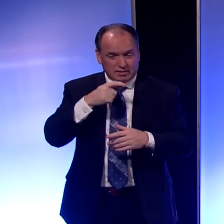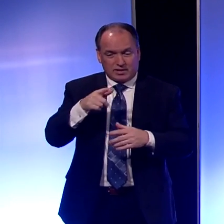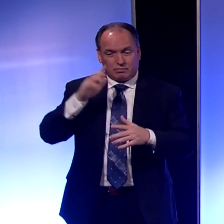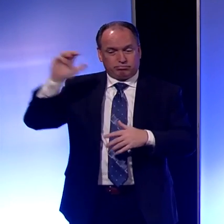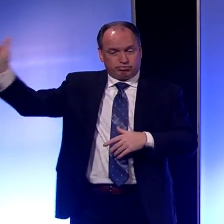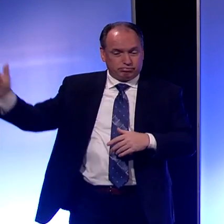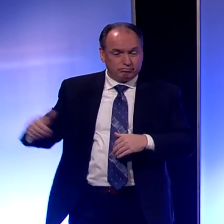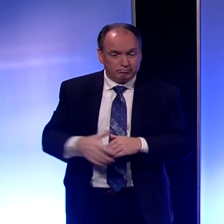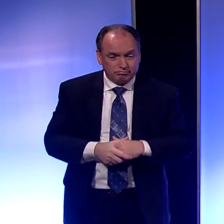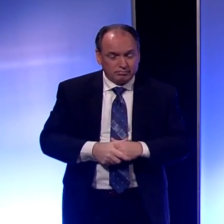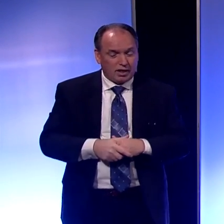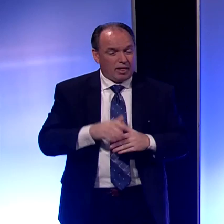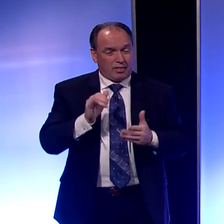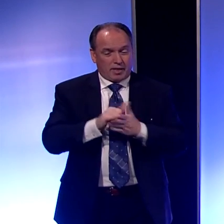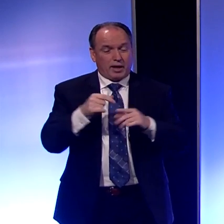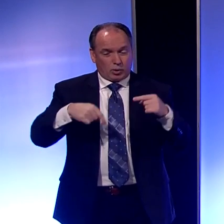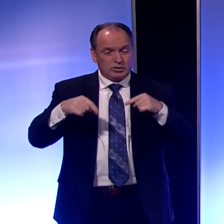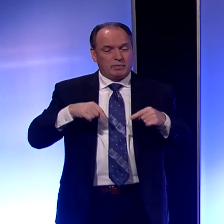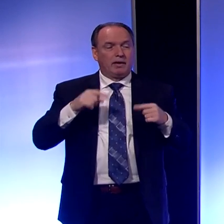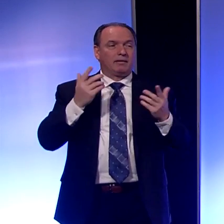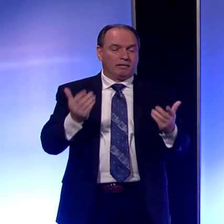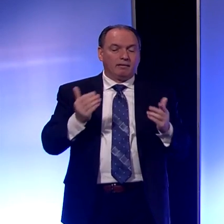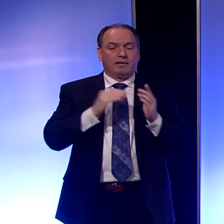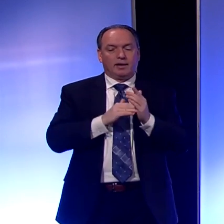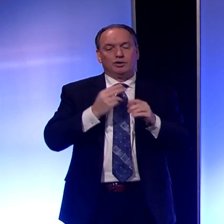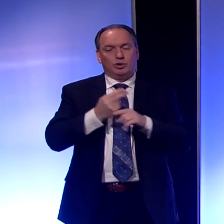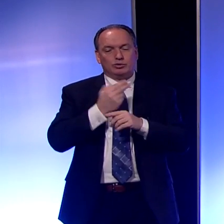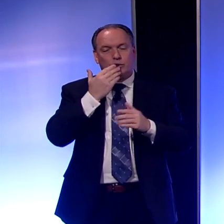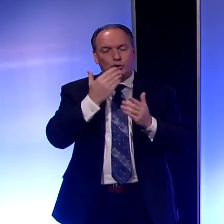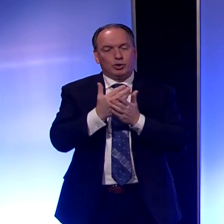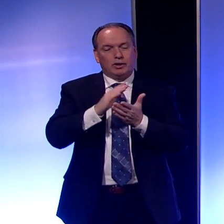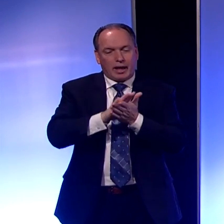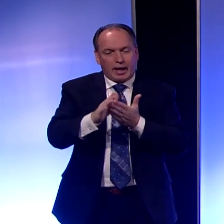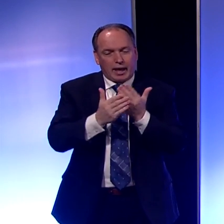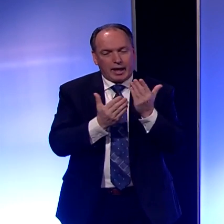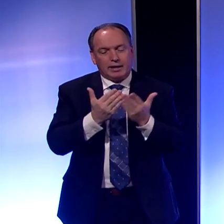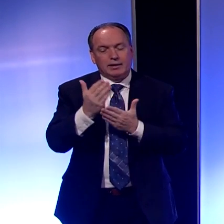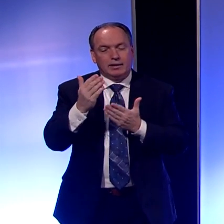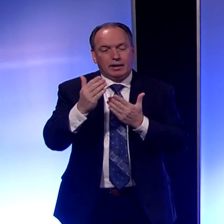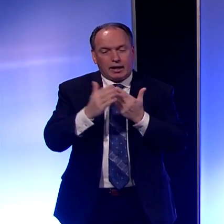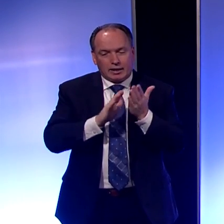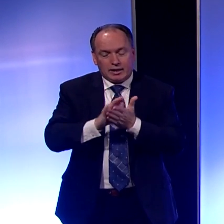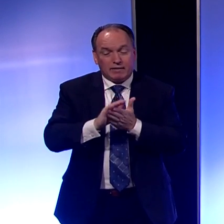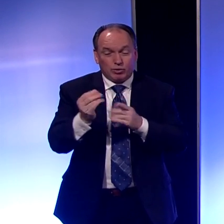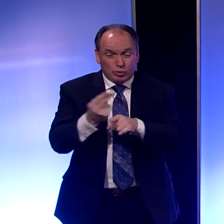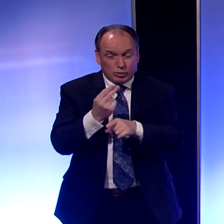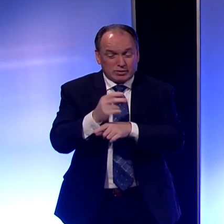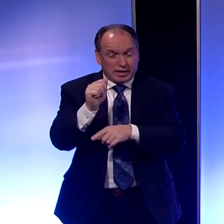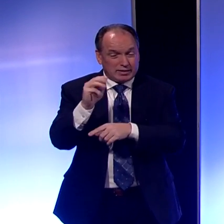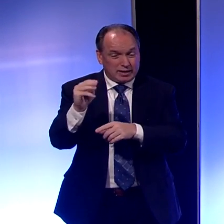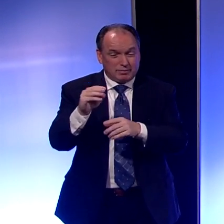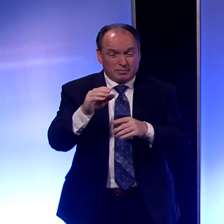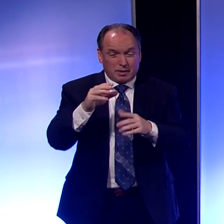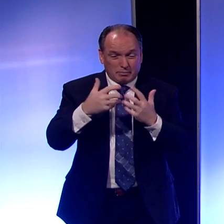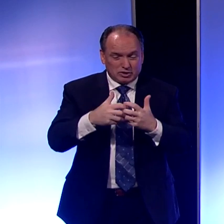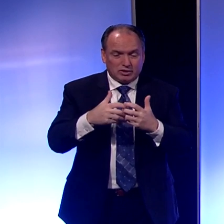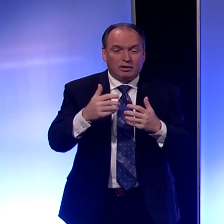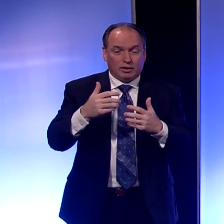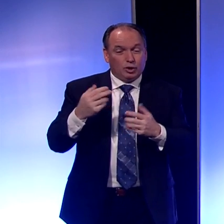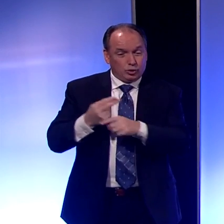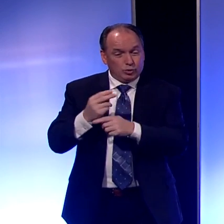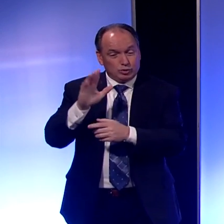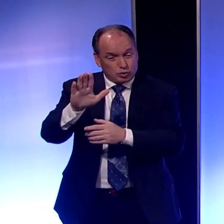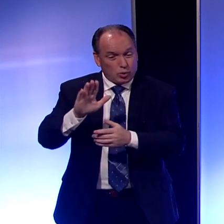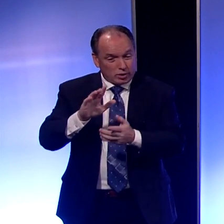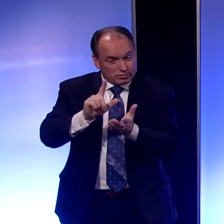they're long gone. And that goes back to using good hygiene. If you're using an ATM machine, have some sanitizer in your car